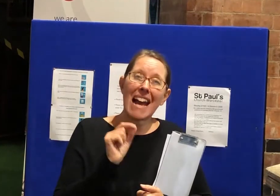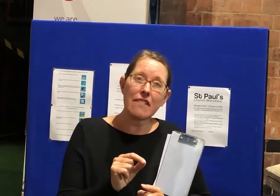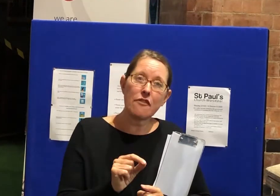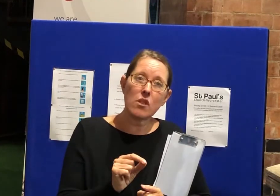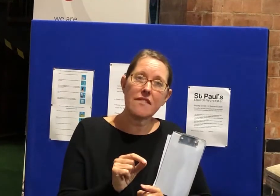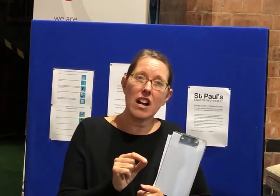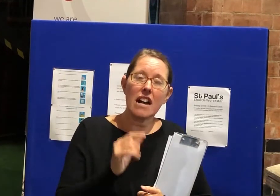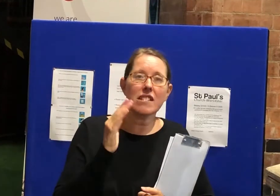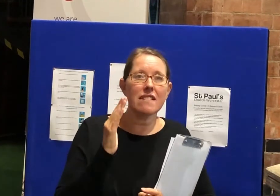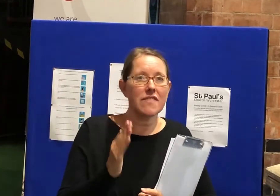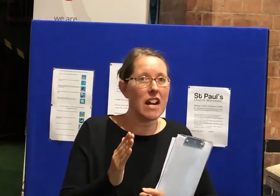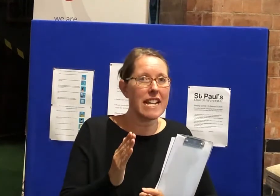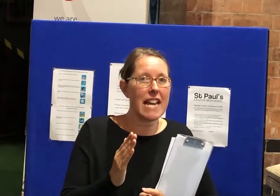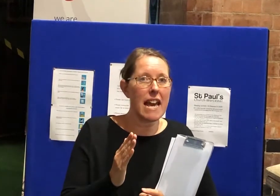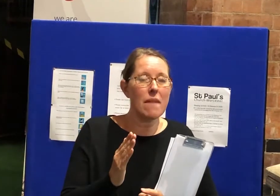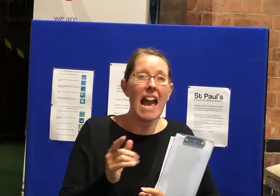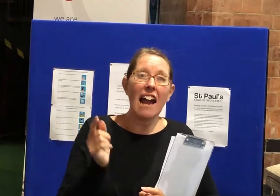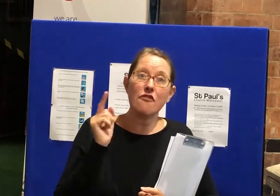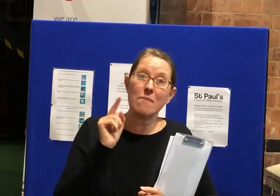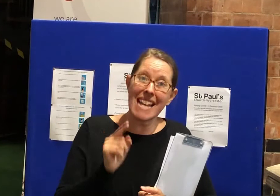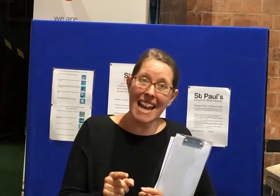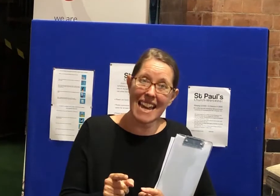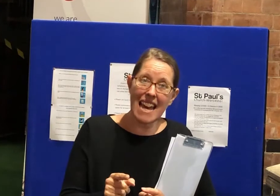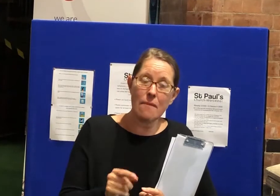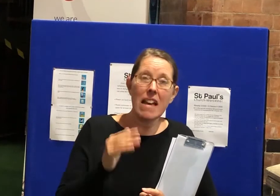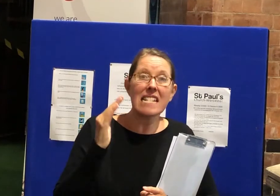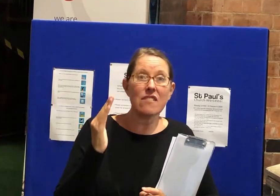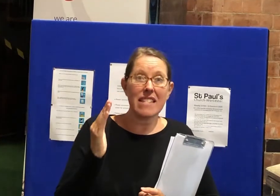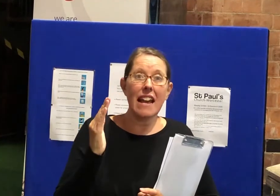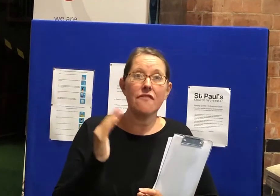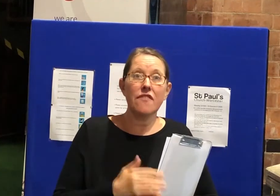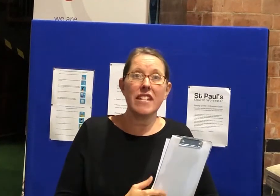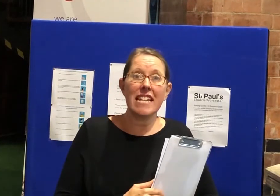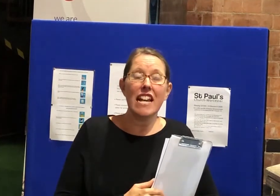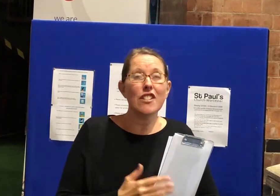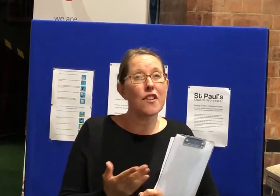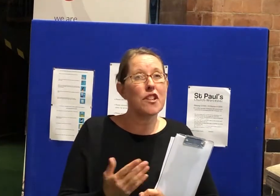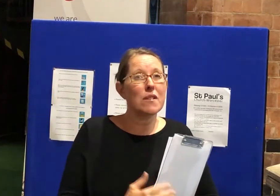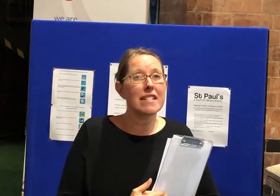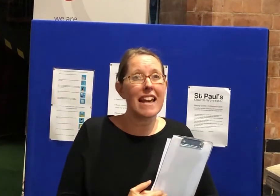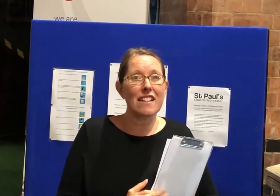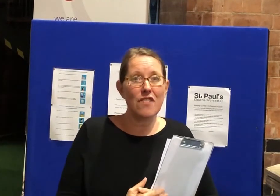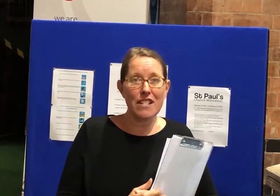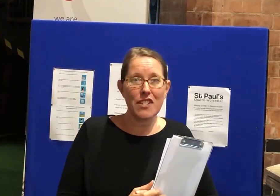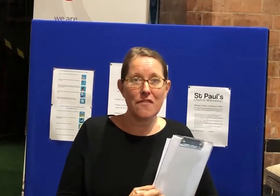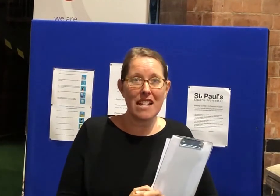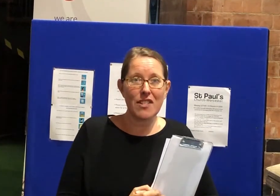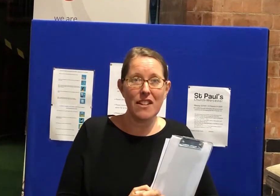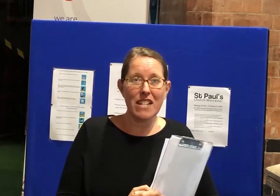8.45 until 9am and from 10am until 10.15. So if you want to take advantage of that service,